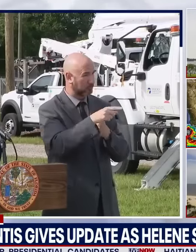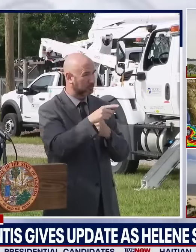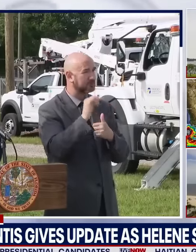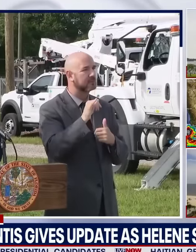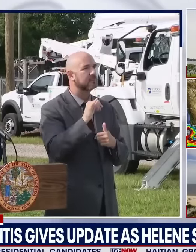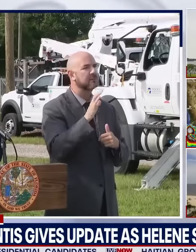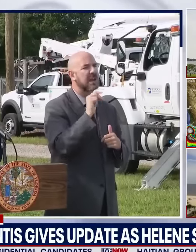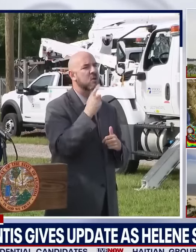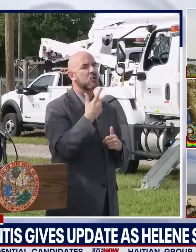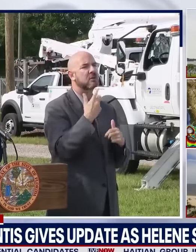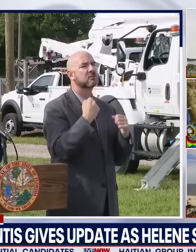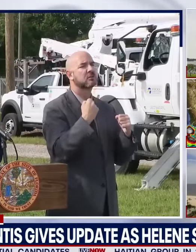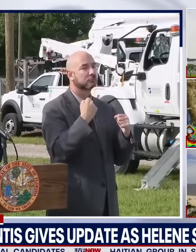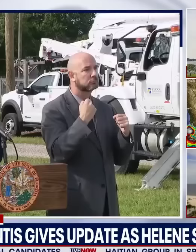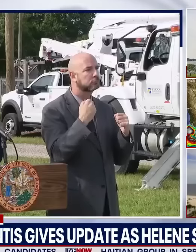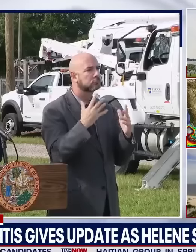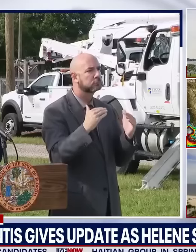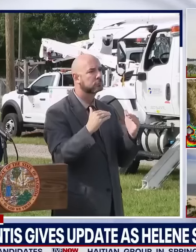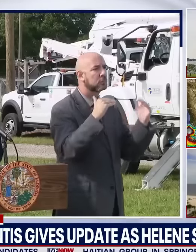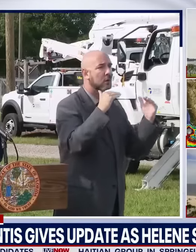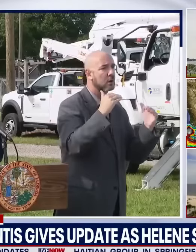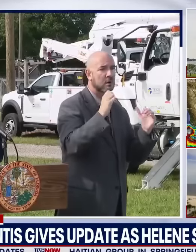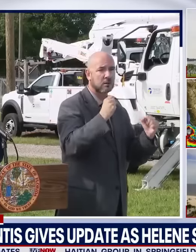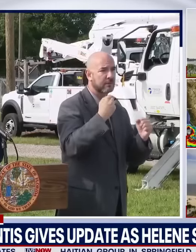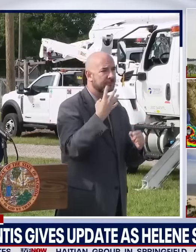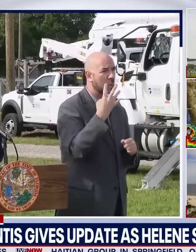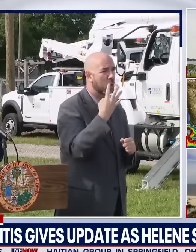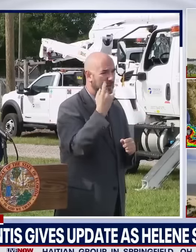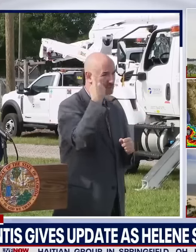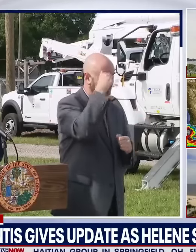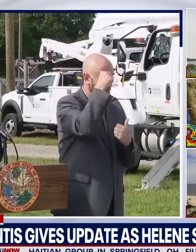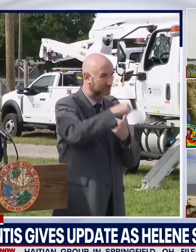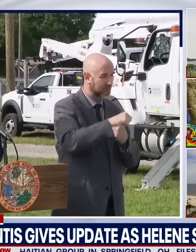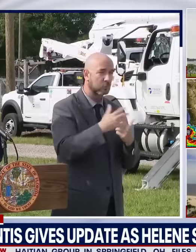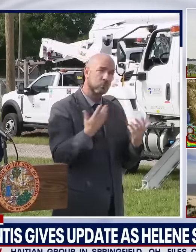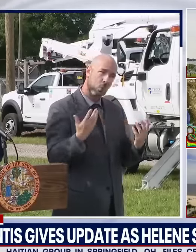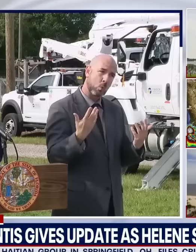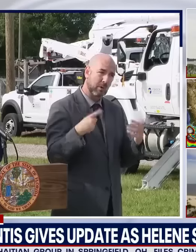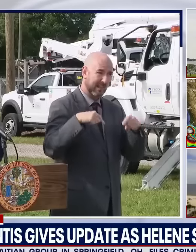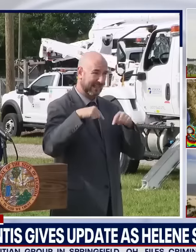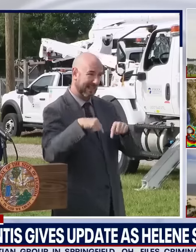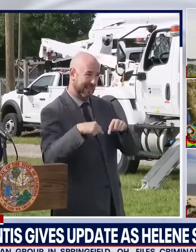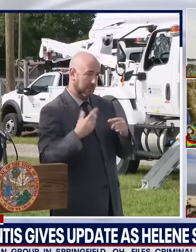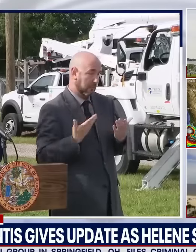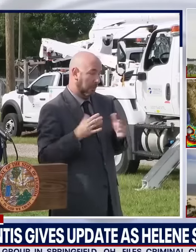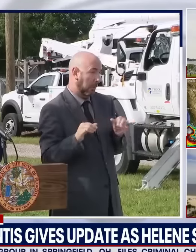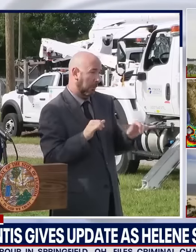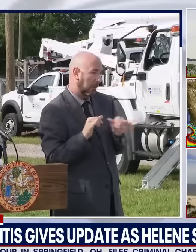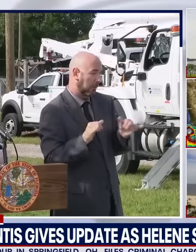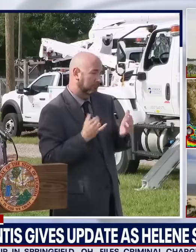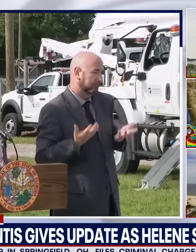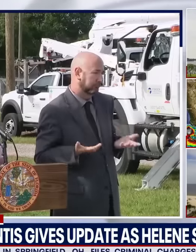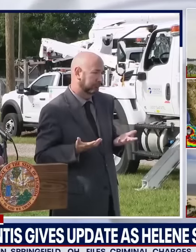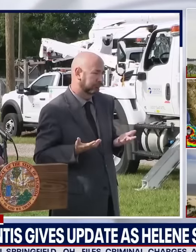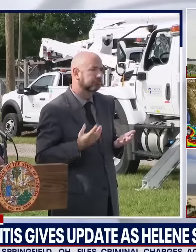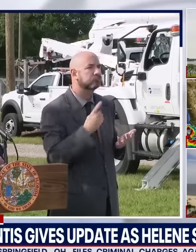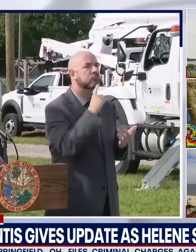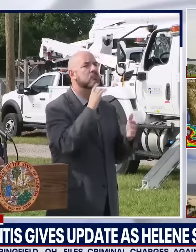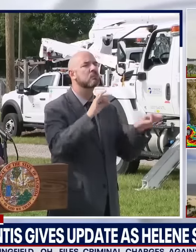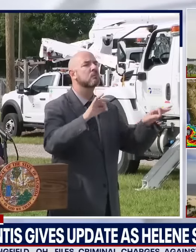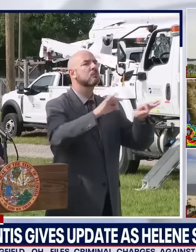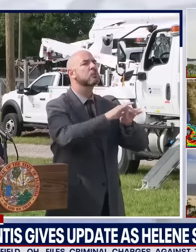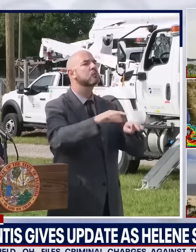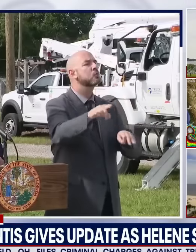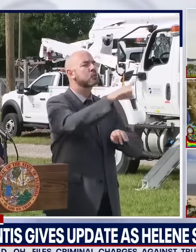to exceed that. Again, not guaranteed to, but it has the potential to. So make sure you're making the best decisions for yourself and your family.